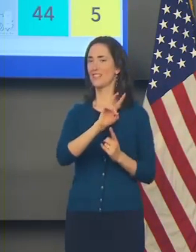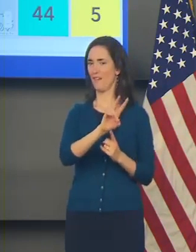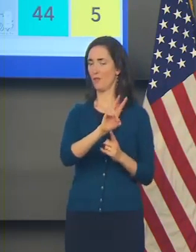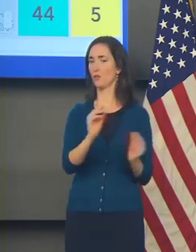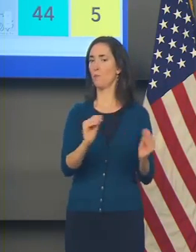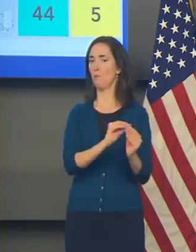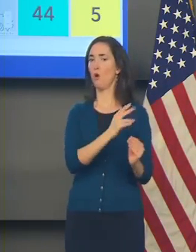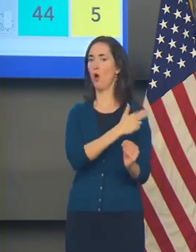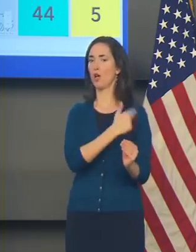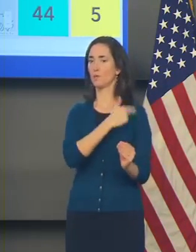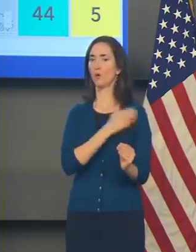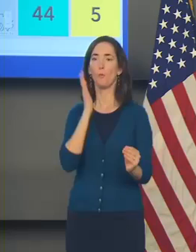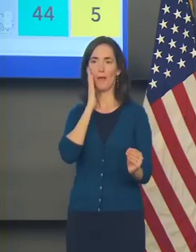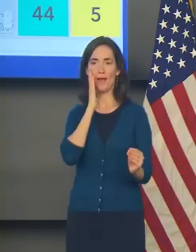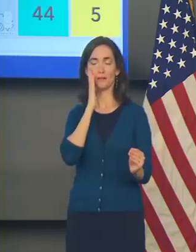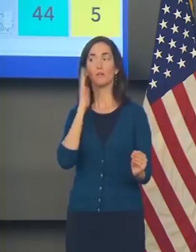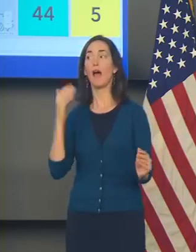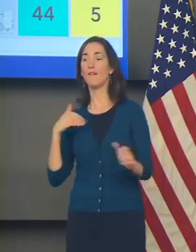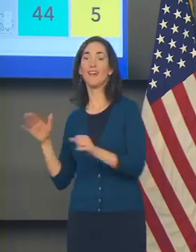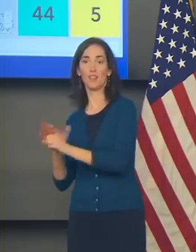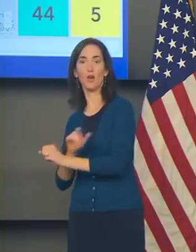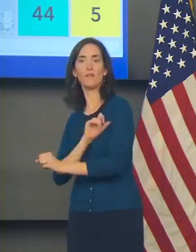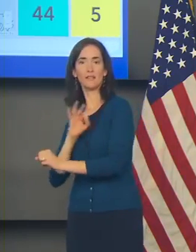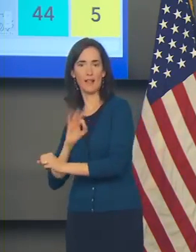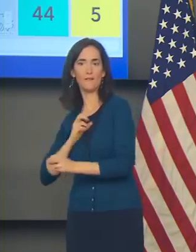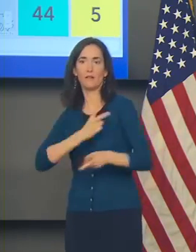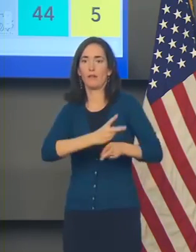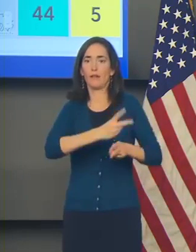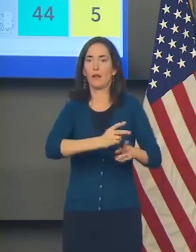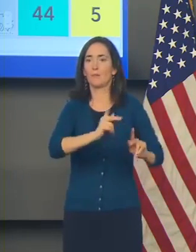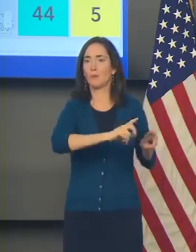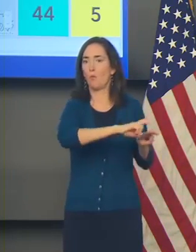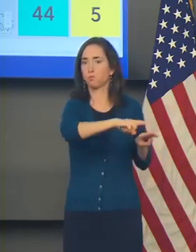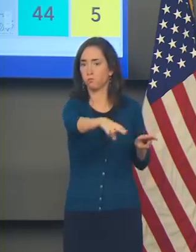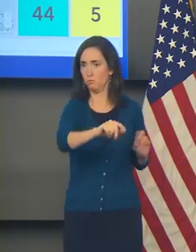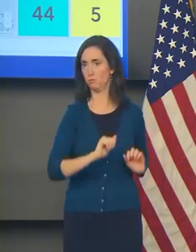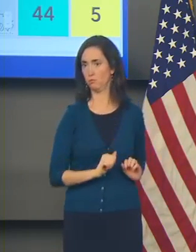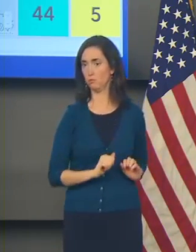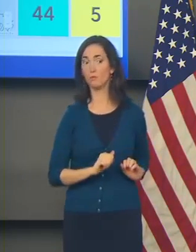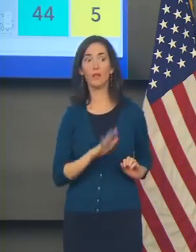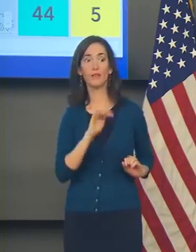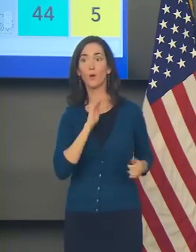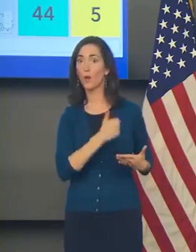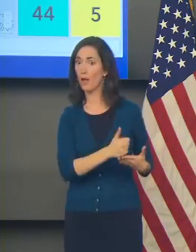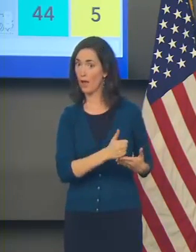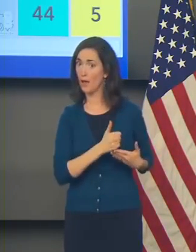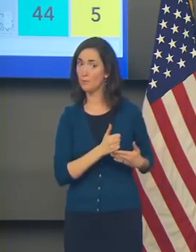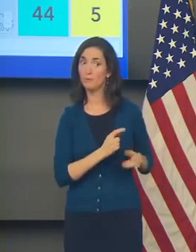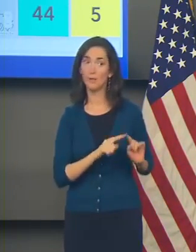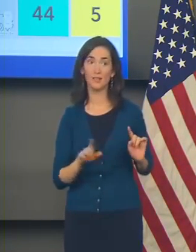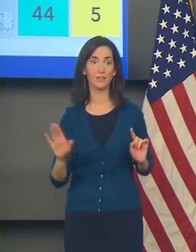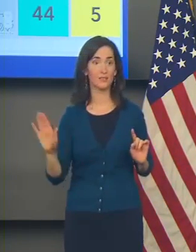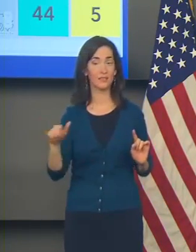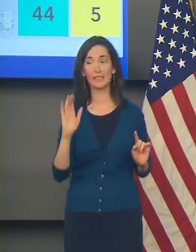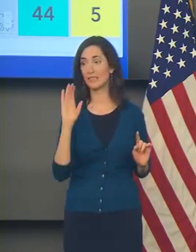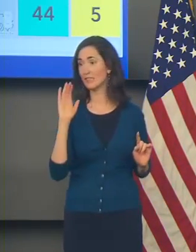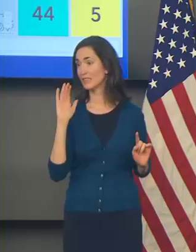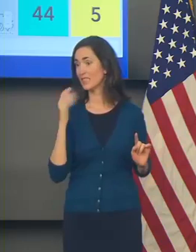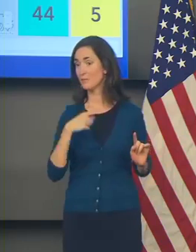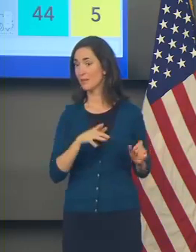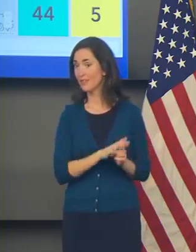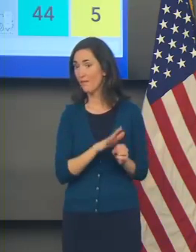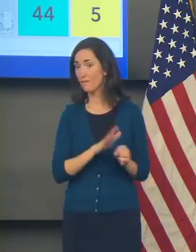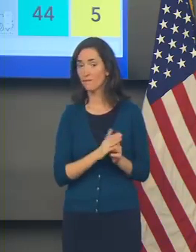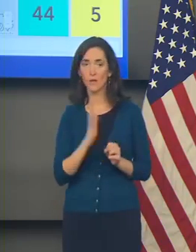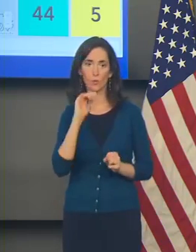respect to staffing. That will certainly help, but in all likelihood will not be nearly